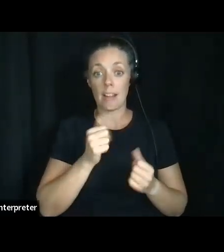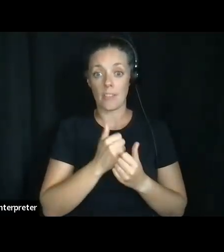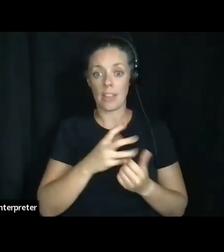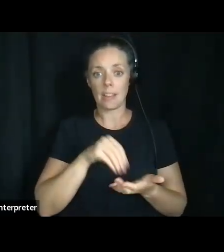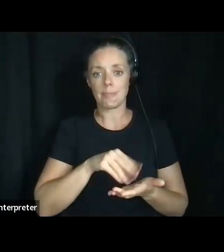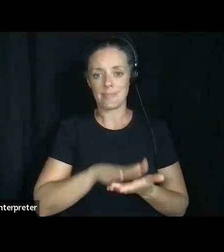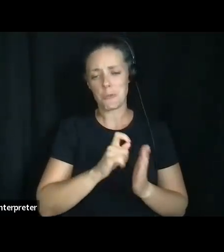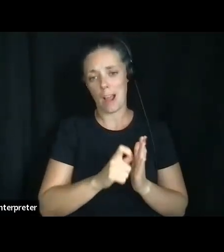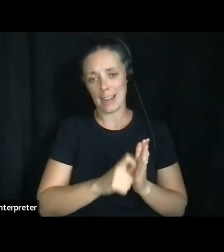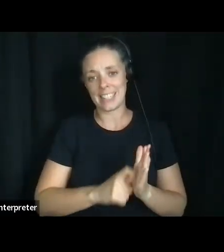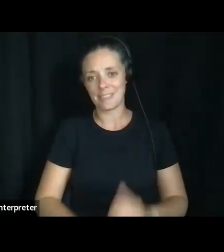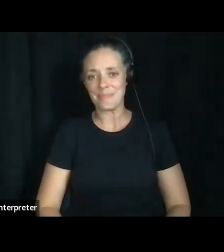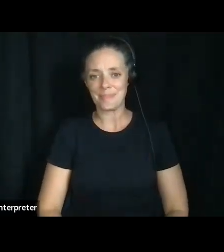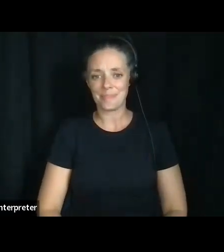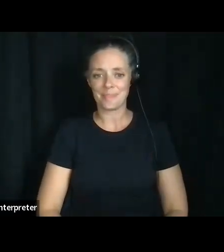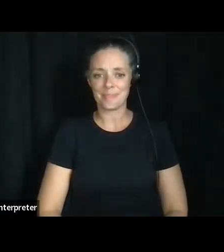Yeah.